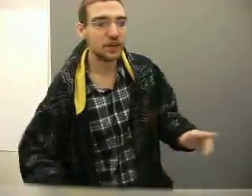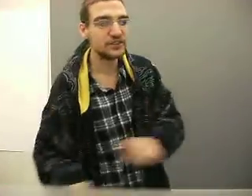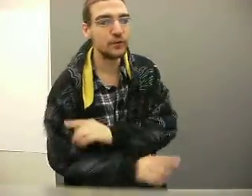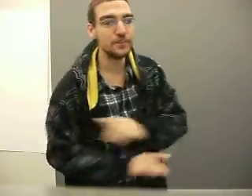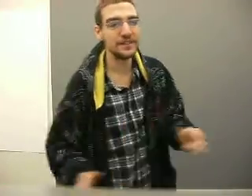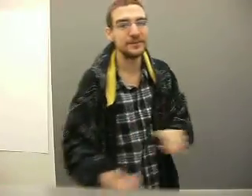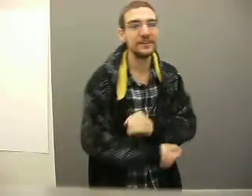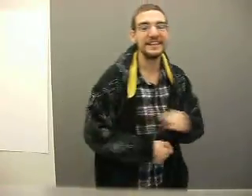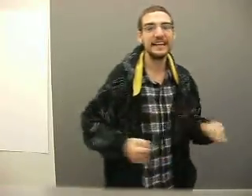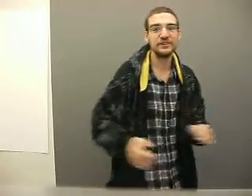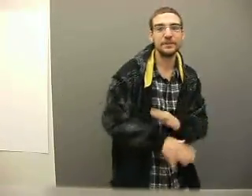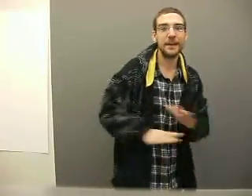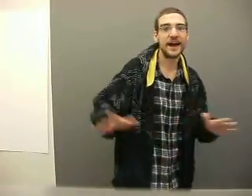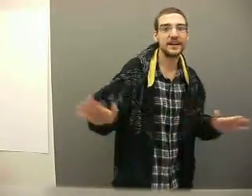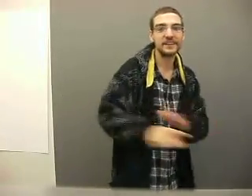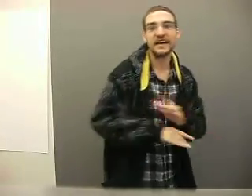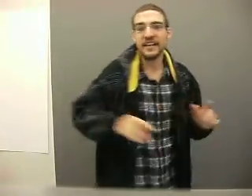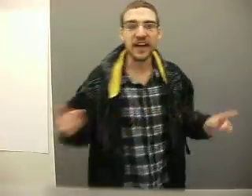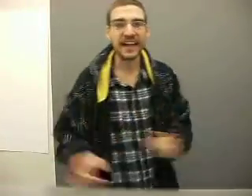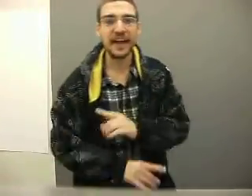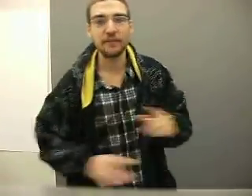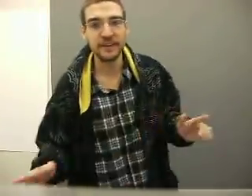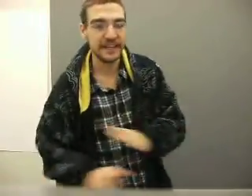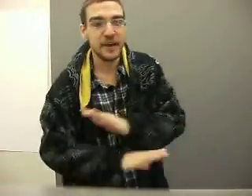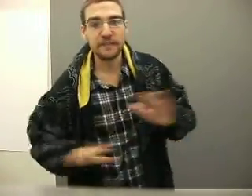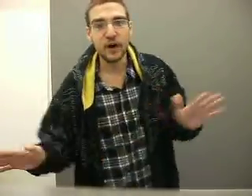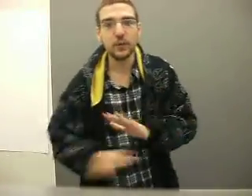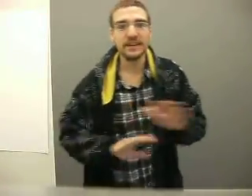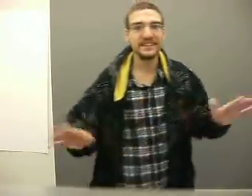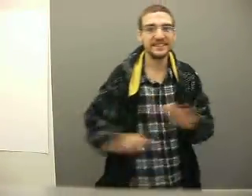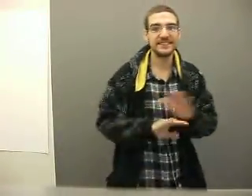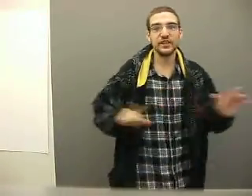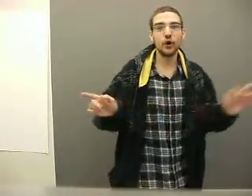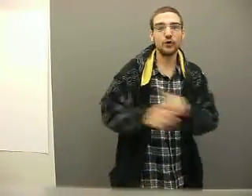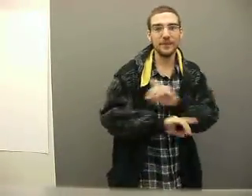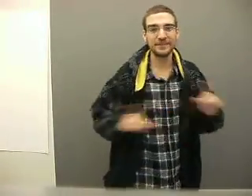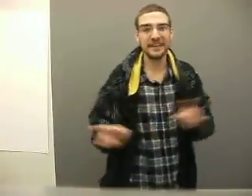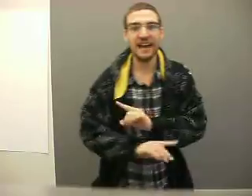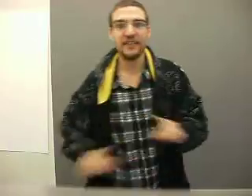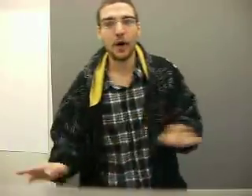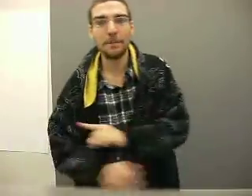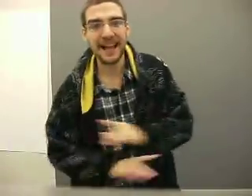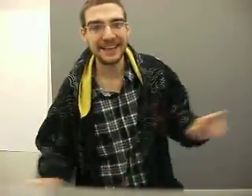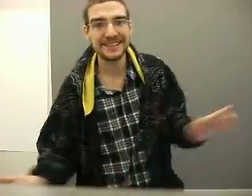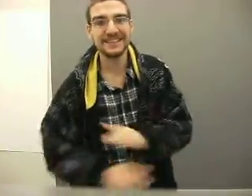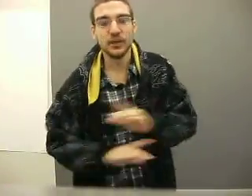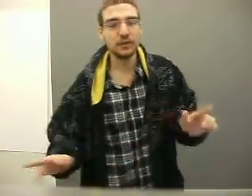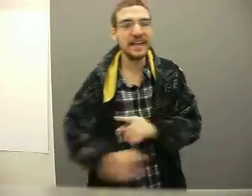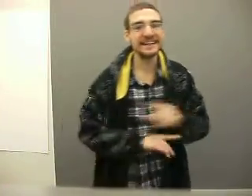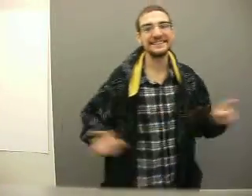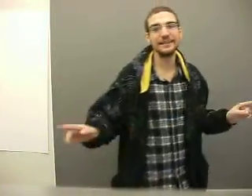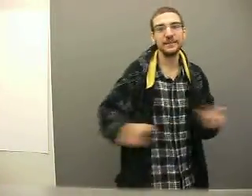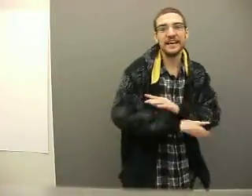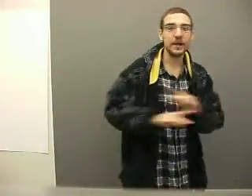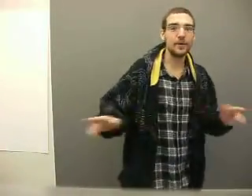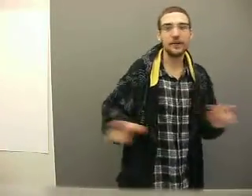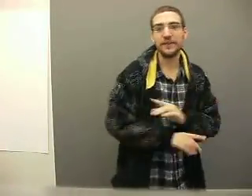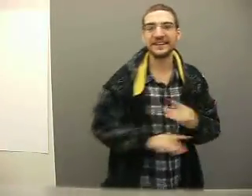Cause yo. You must be really out your mind. Cause y'all can't really fuck with this. Yo. You must be having all blinders. You can't see me. Y'all motherfuckers